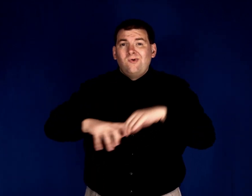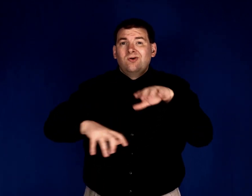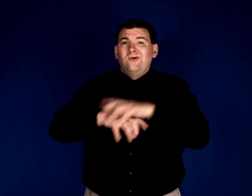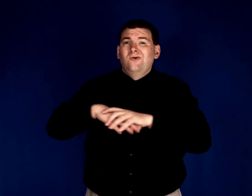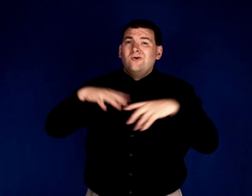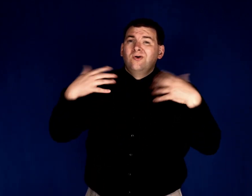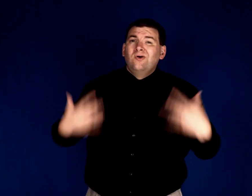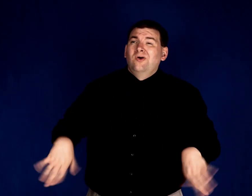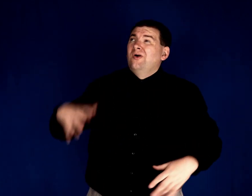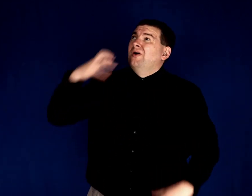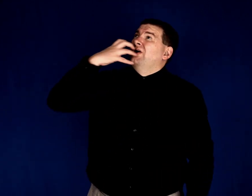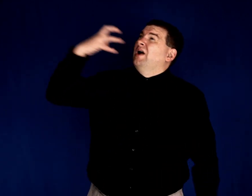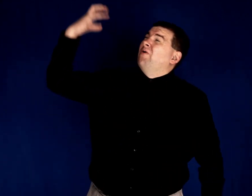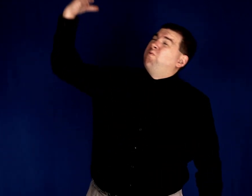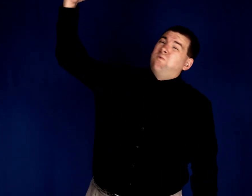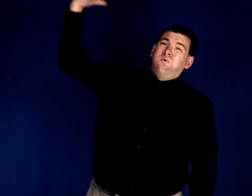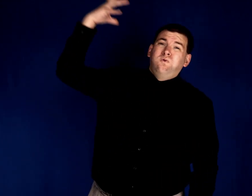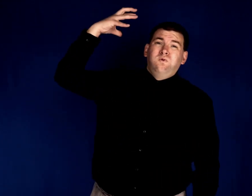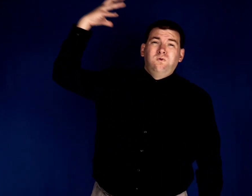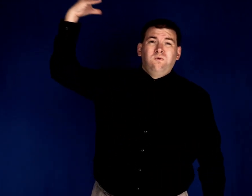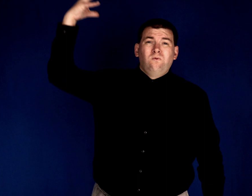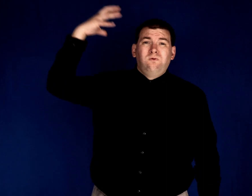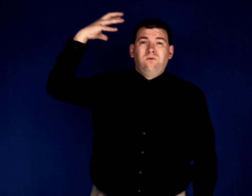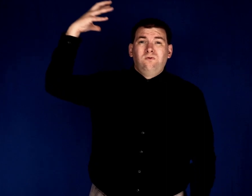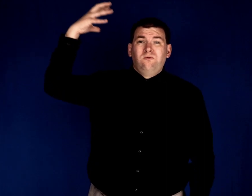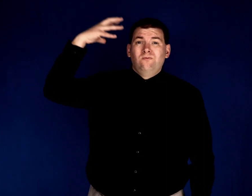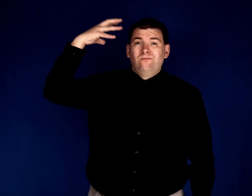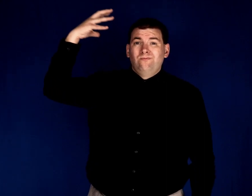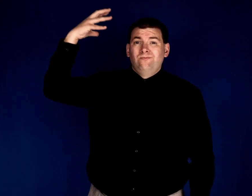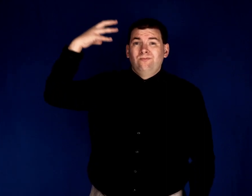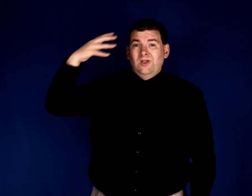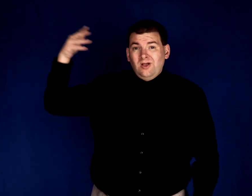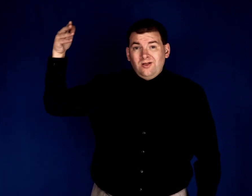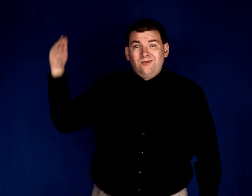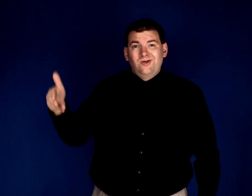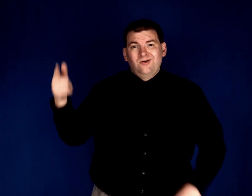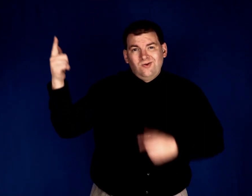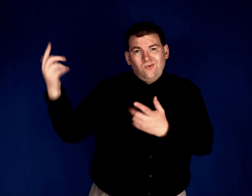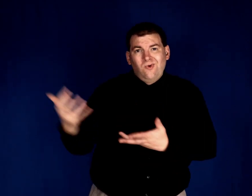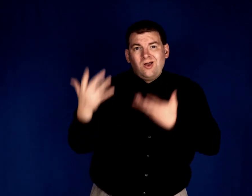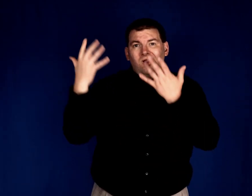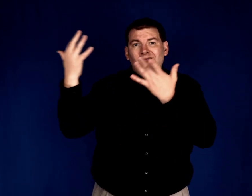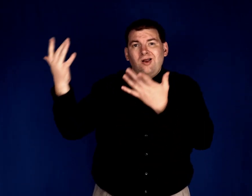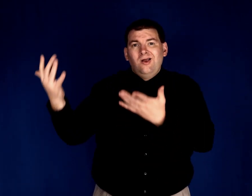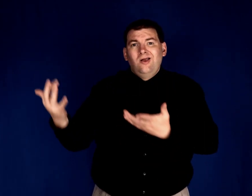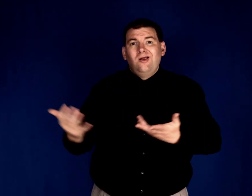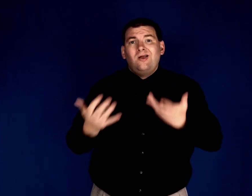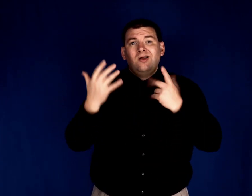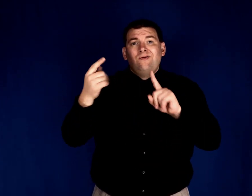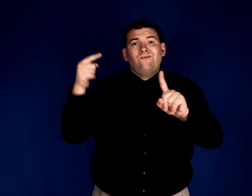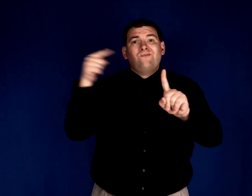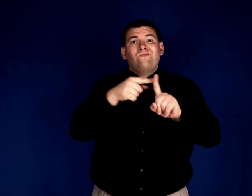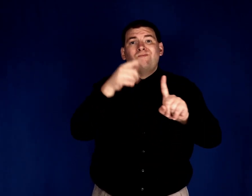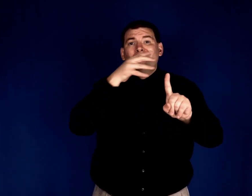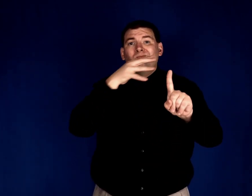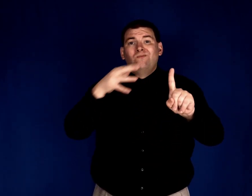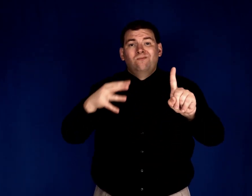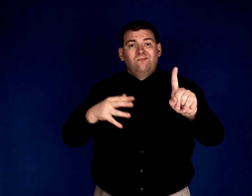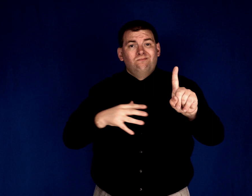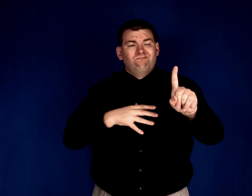in the heat of day. There he waited for a woman,